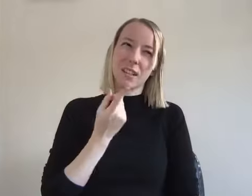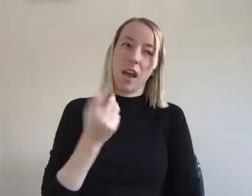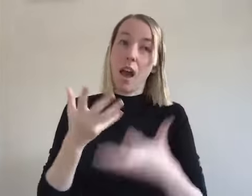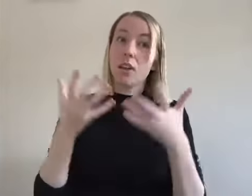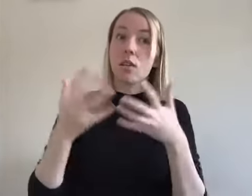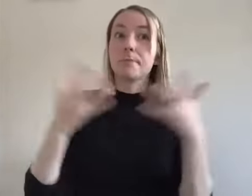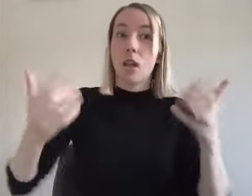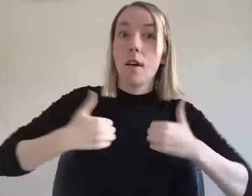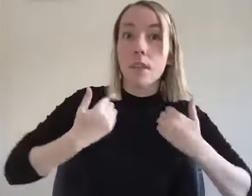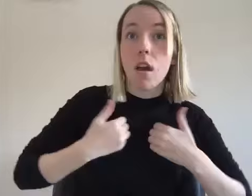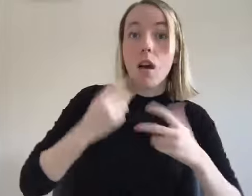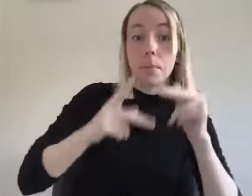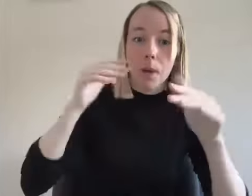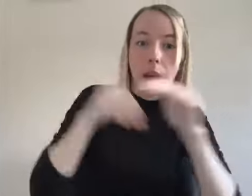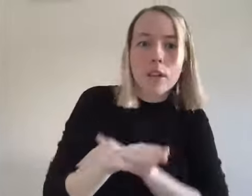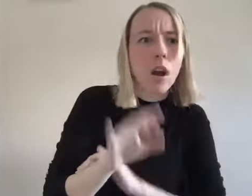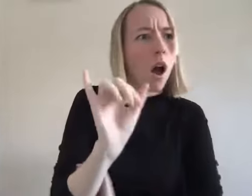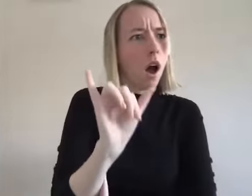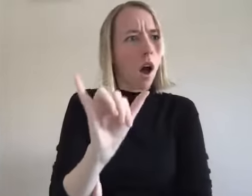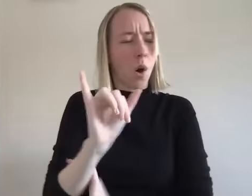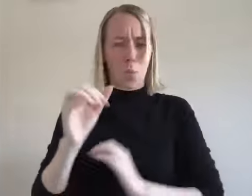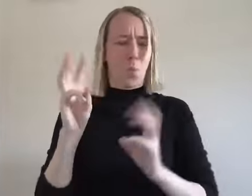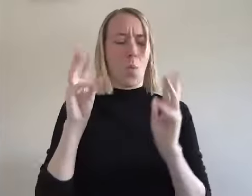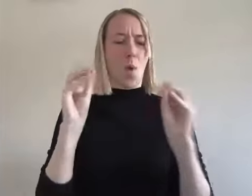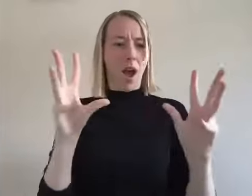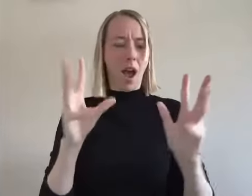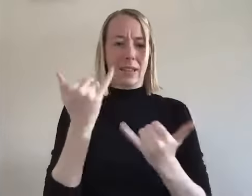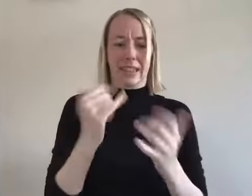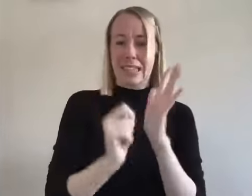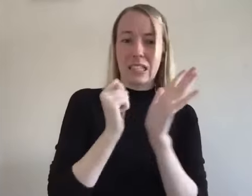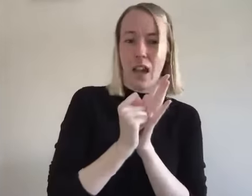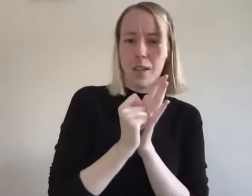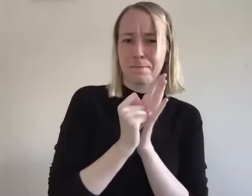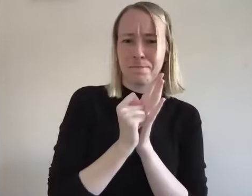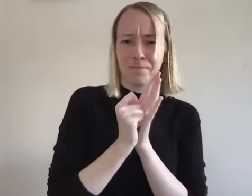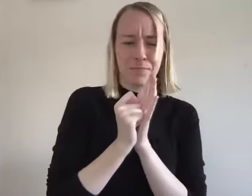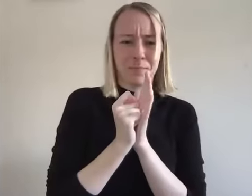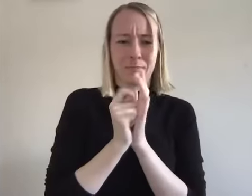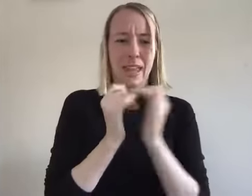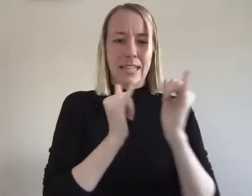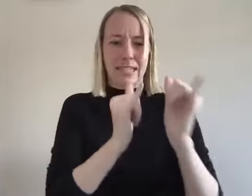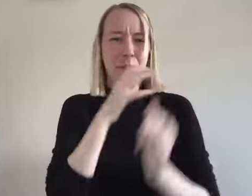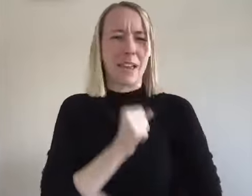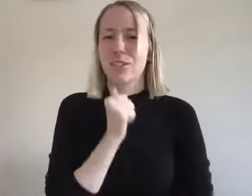experience that came in young that felt like oh wow there weren't at this time there weren't a lot of people you know they didn't see a lot of people their age in meetings